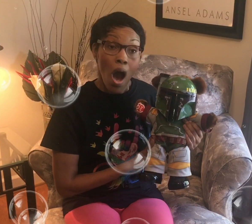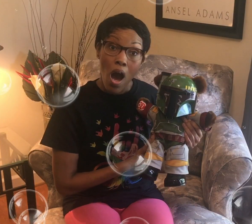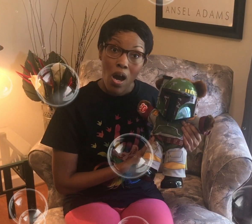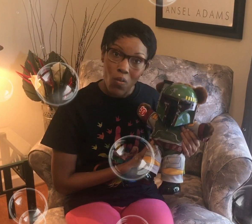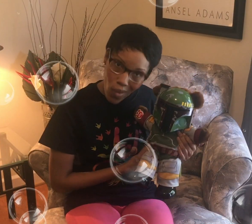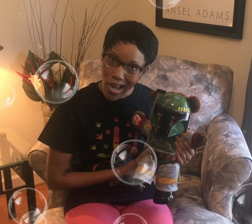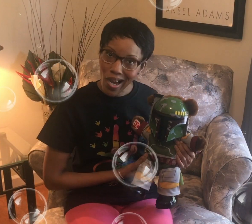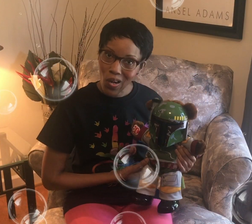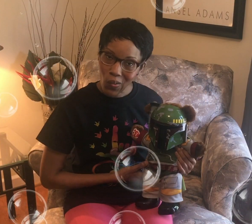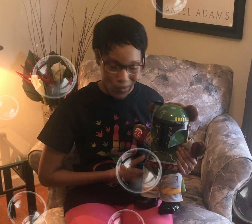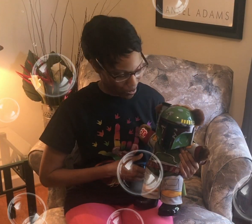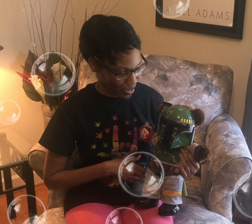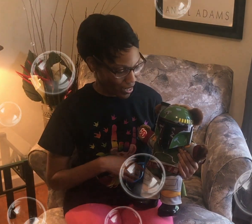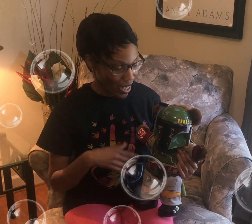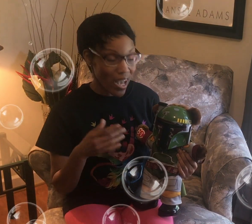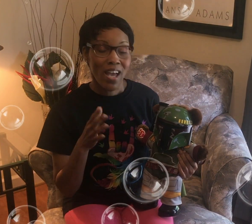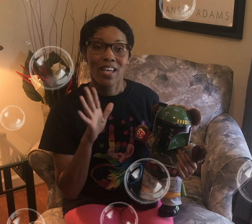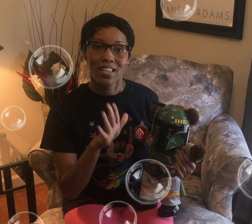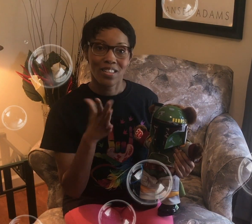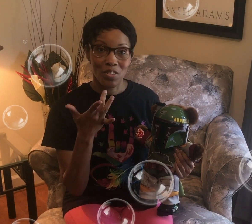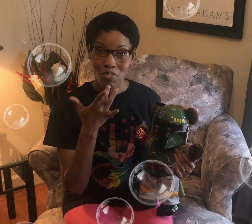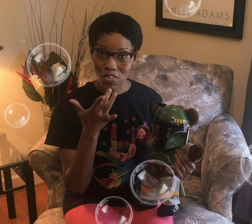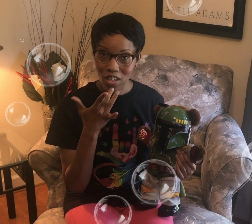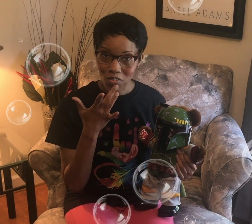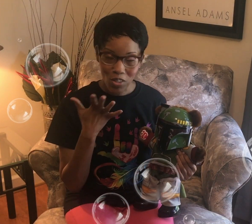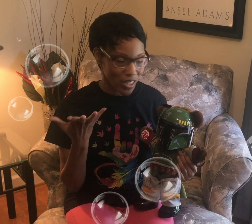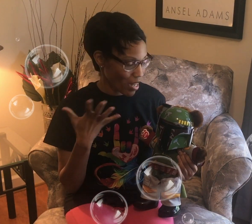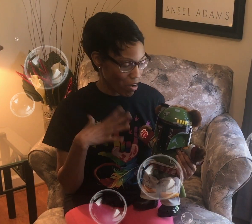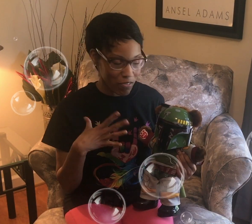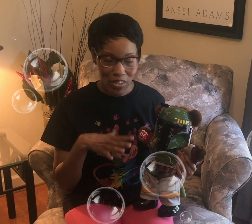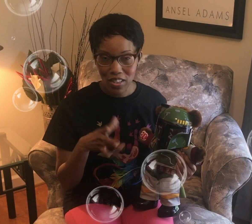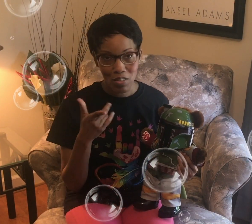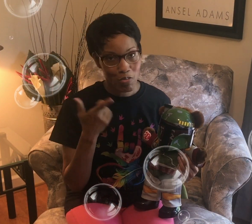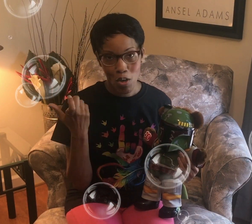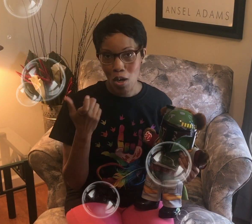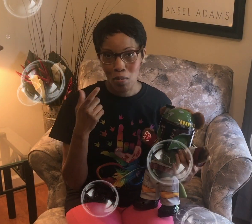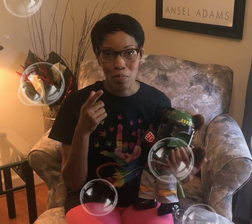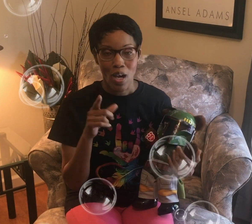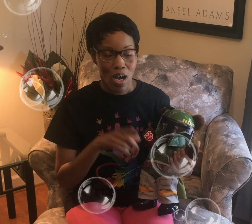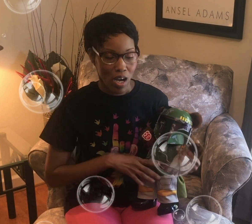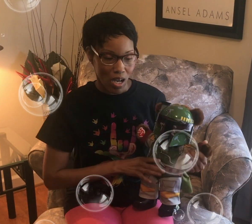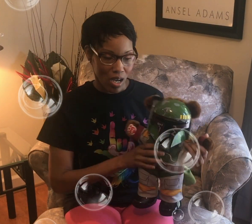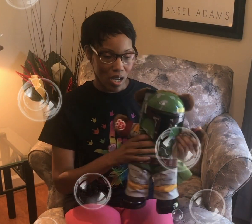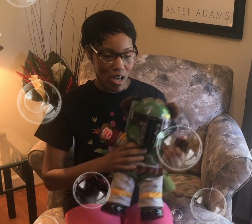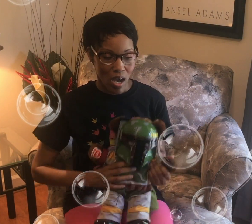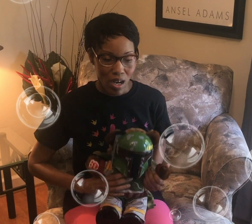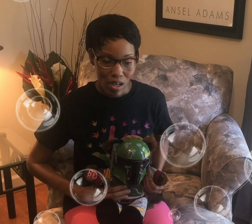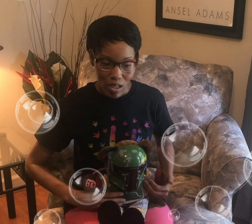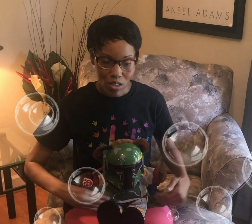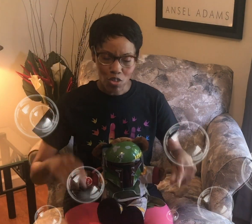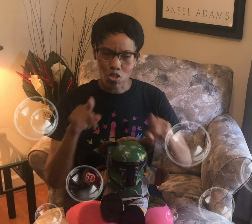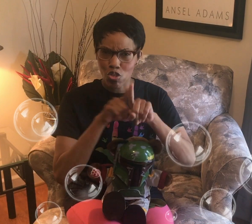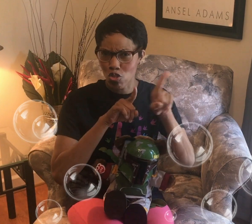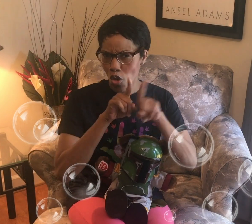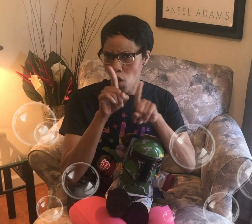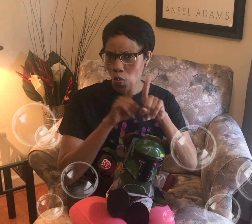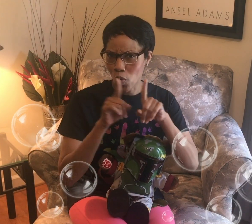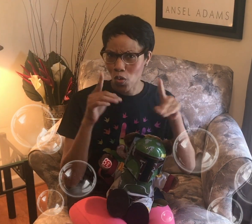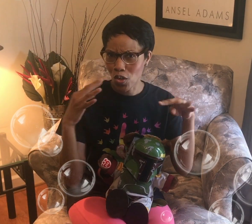Wow Wow his favorite outfit is from a Star Wars